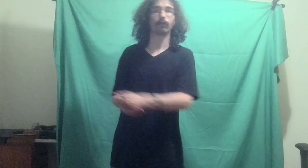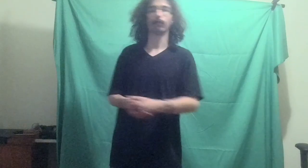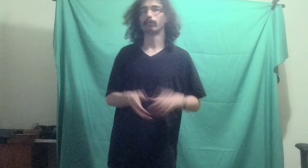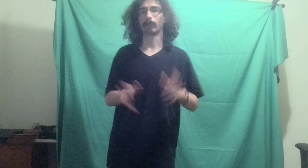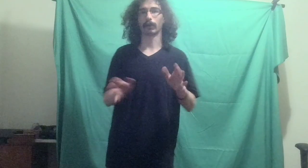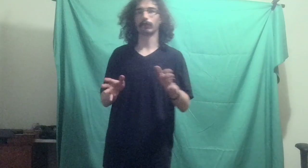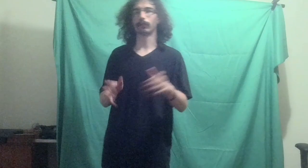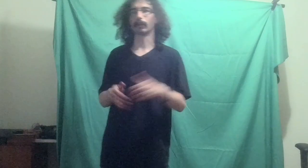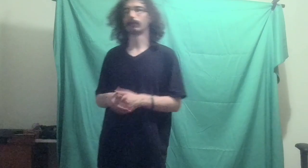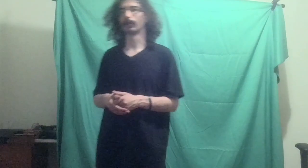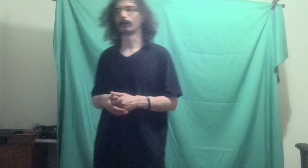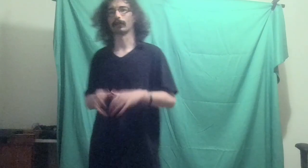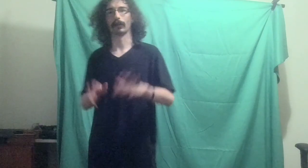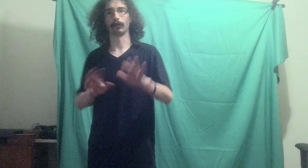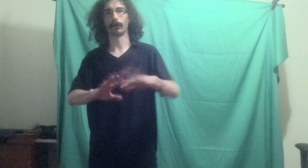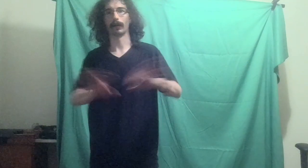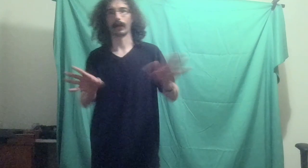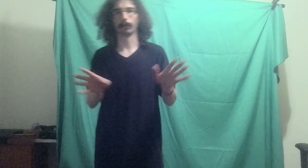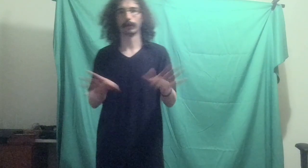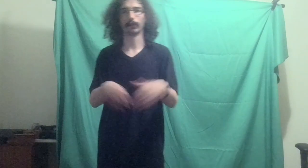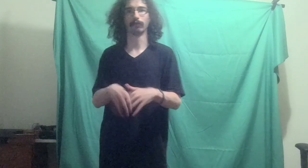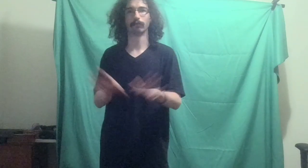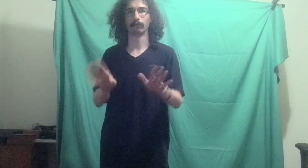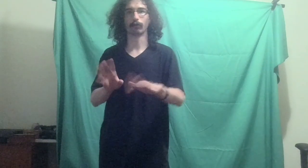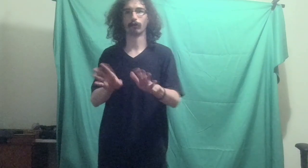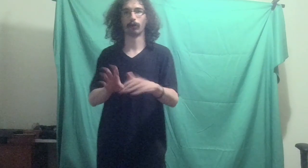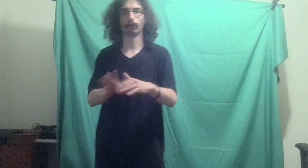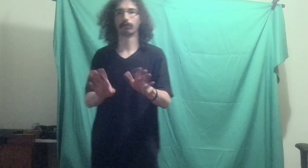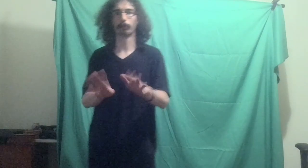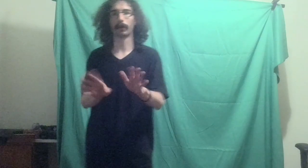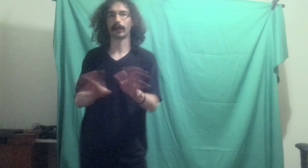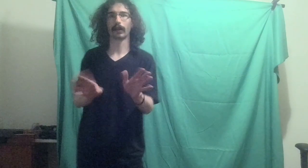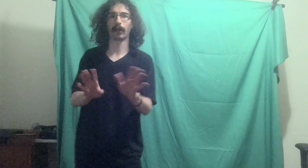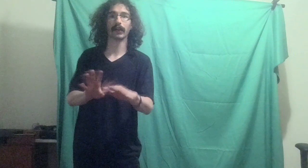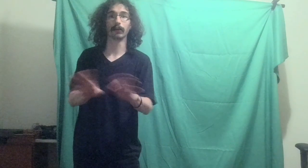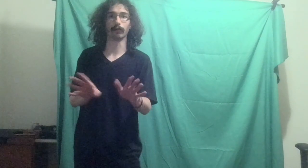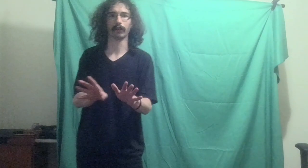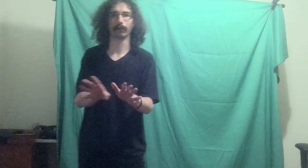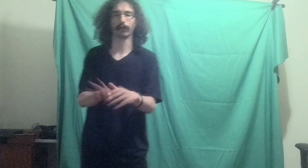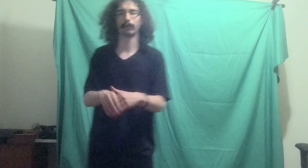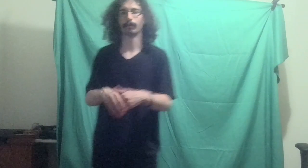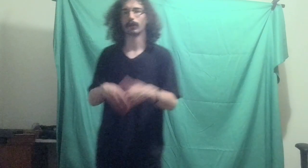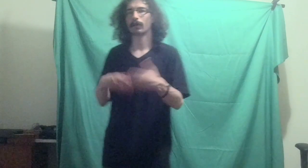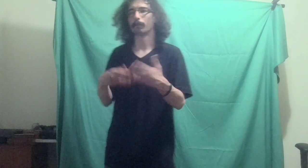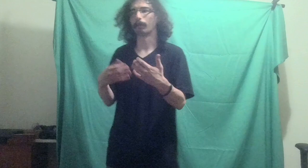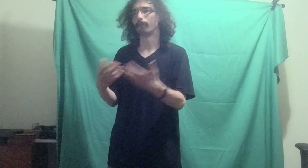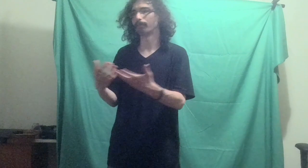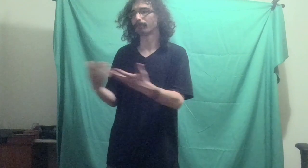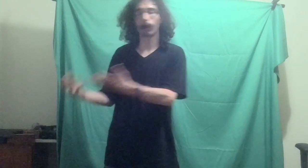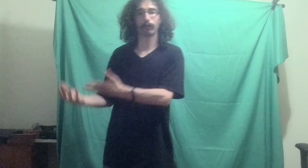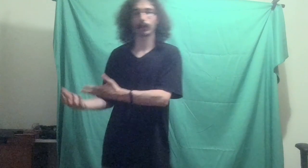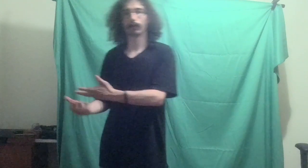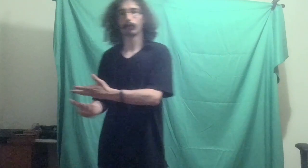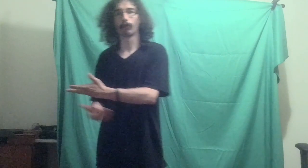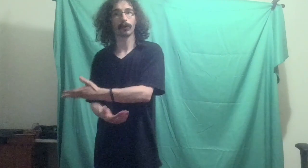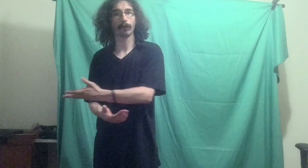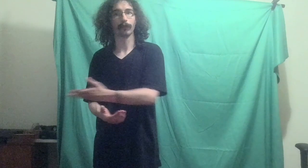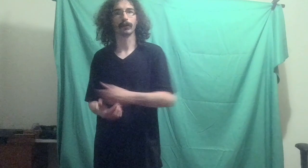not going to say his name because I don't want anybody to go spread hate or anything, but unlike one of my friends